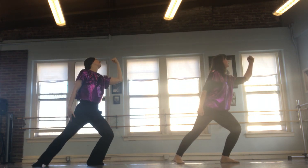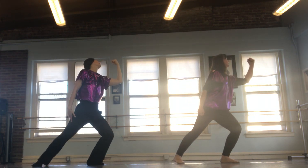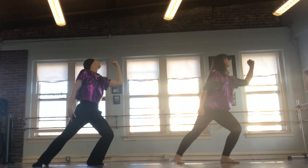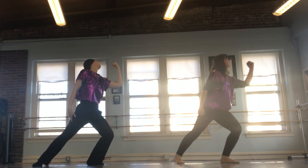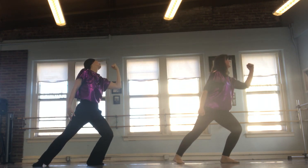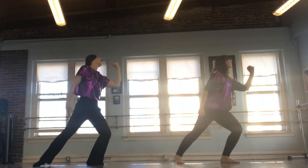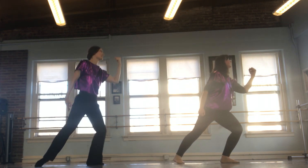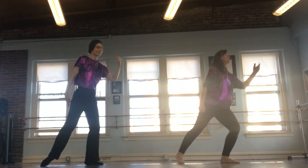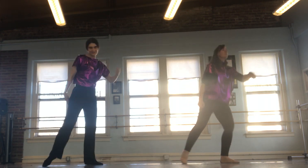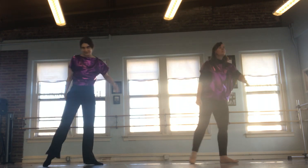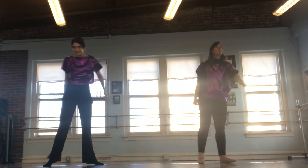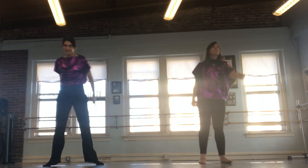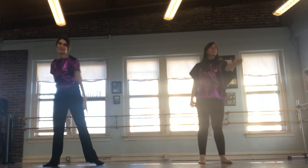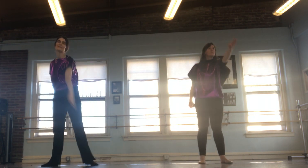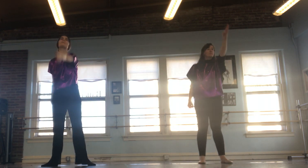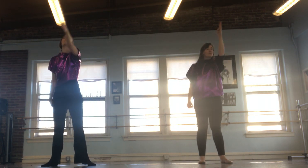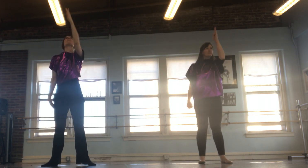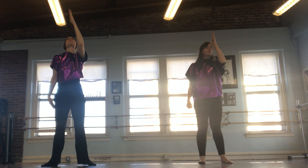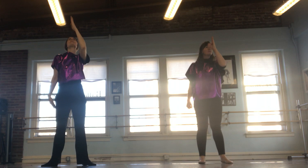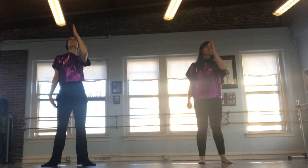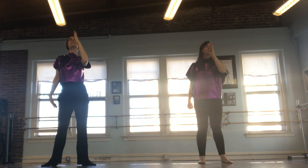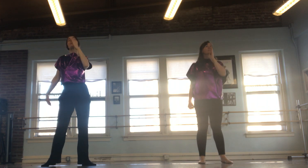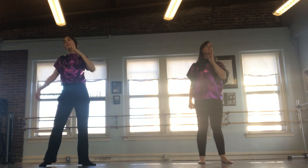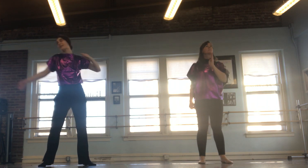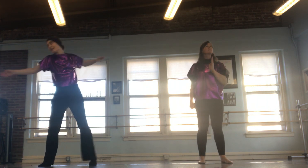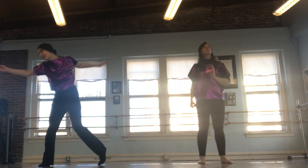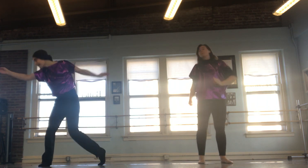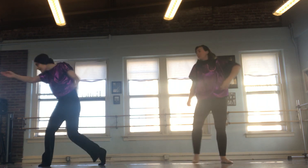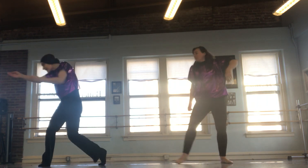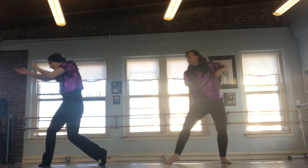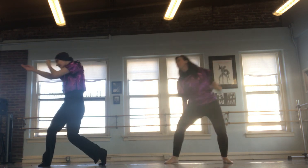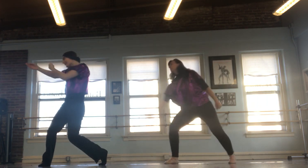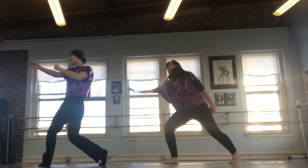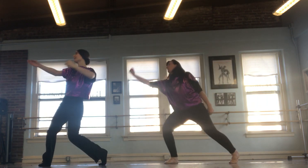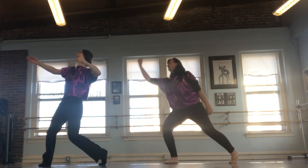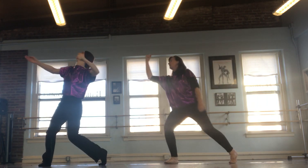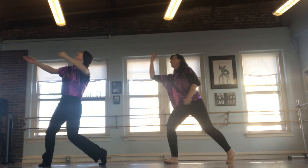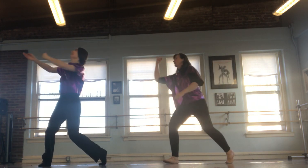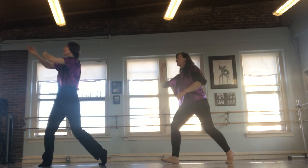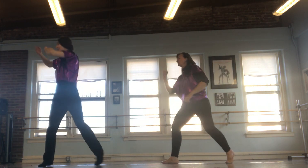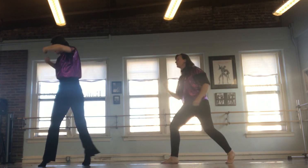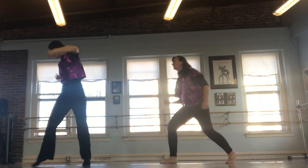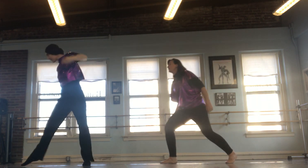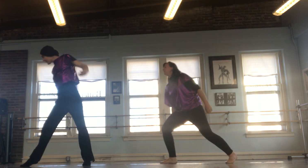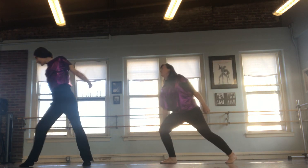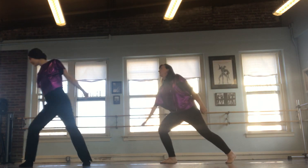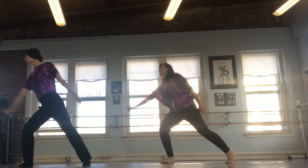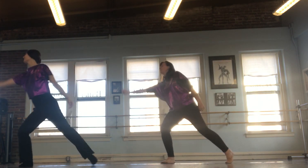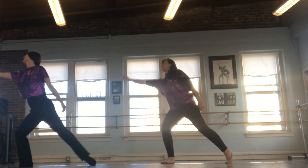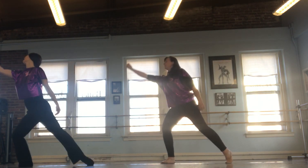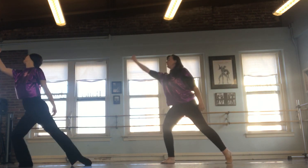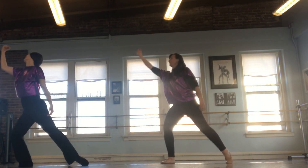is our God, sing with me. How great